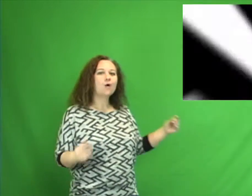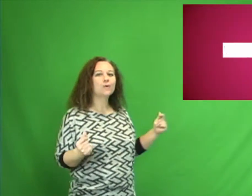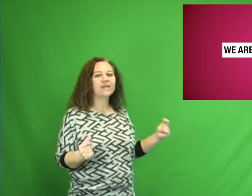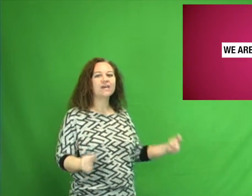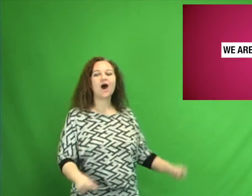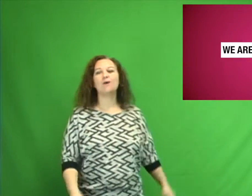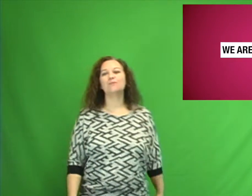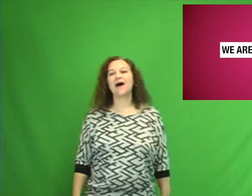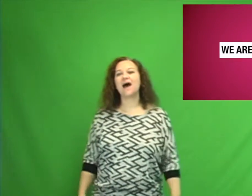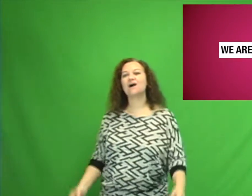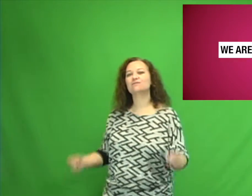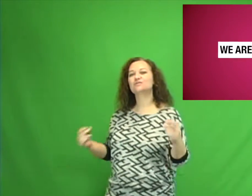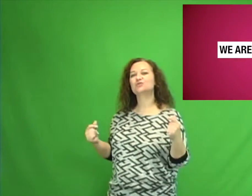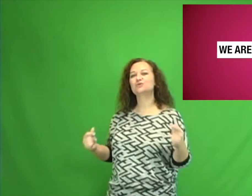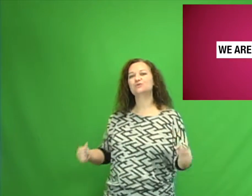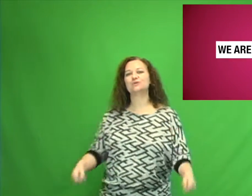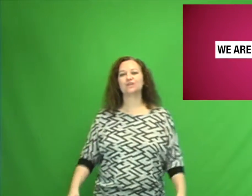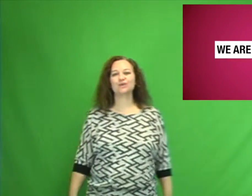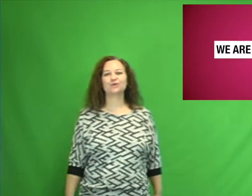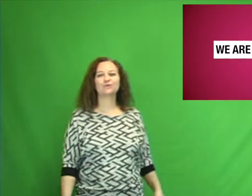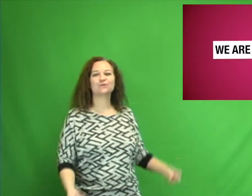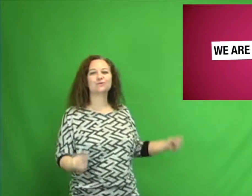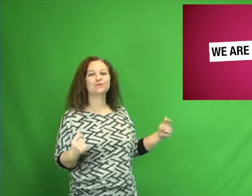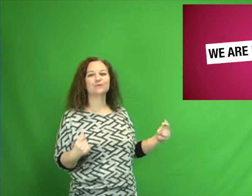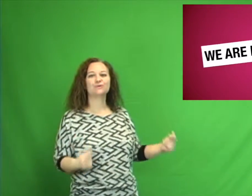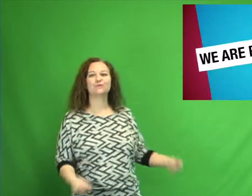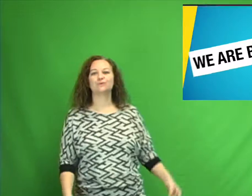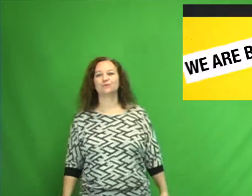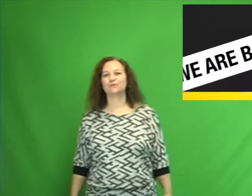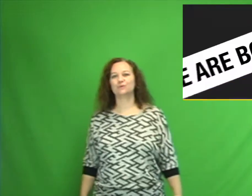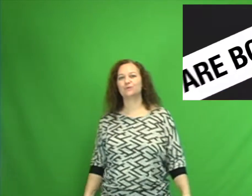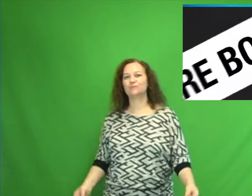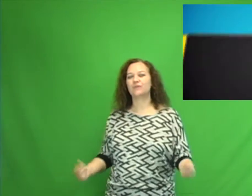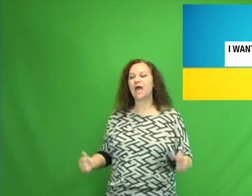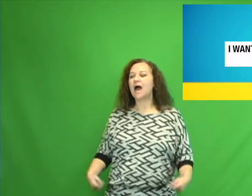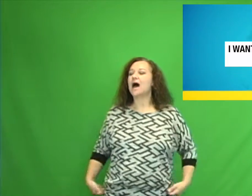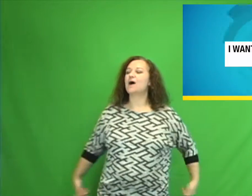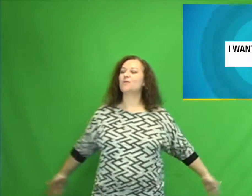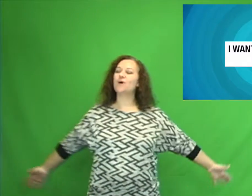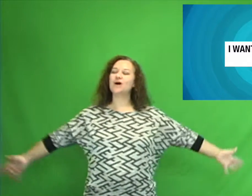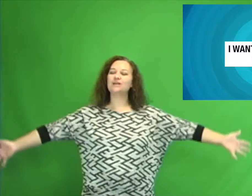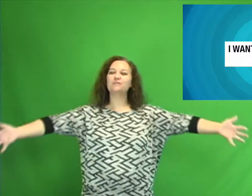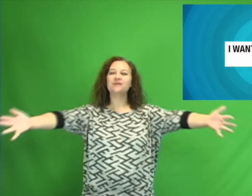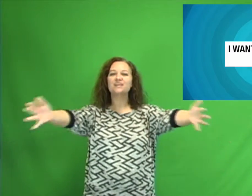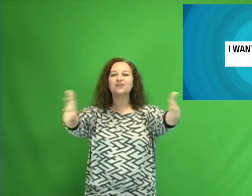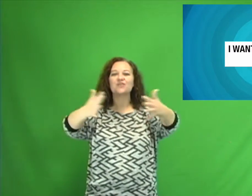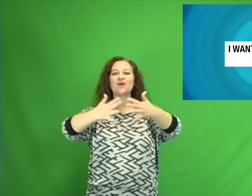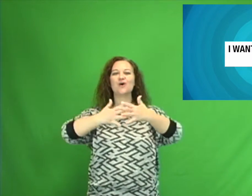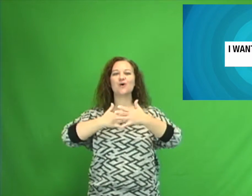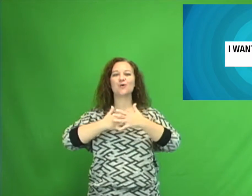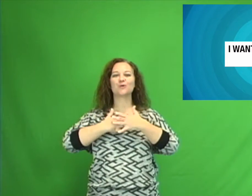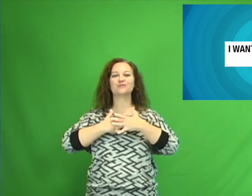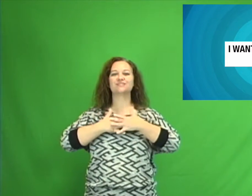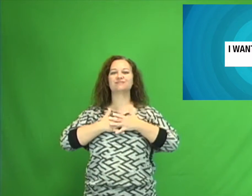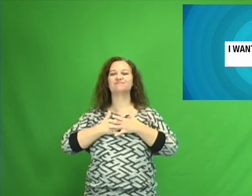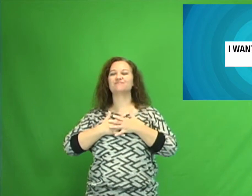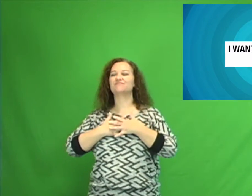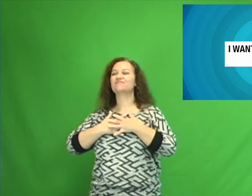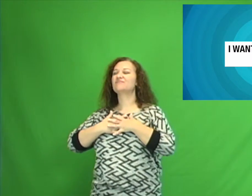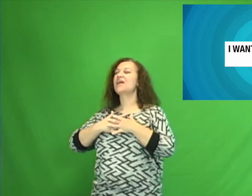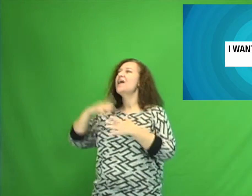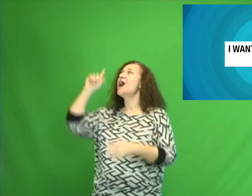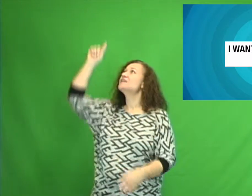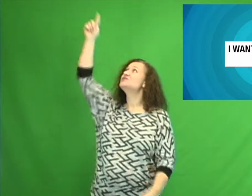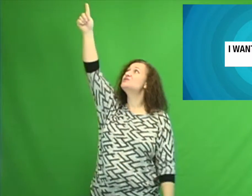We are bound to you I want to be close